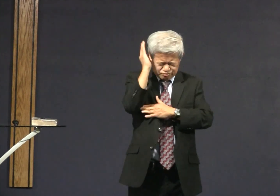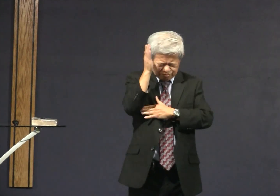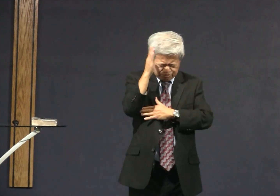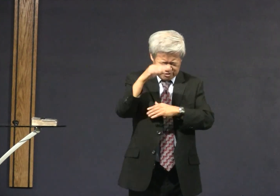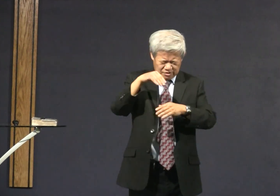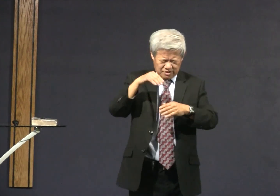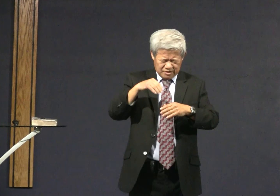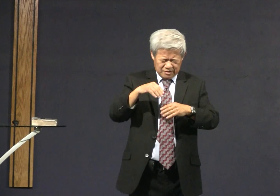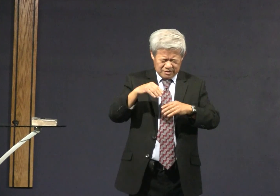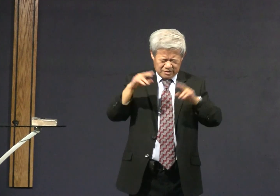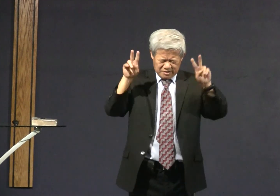This morning,